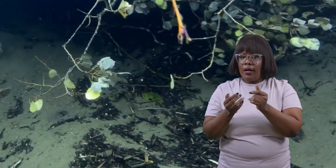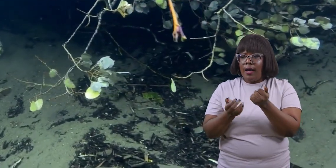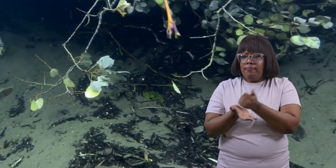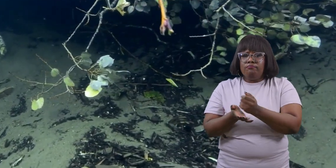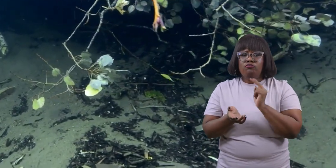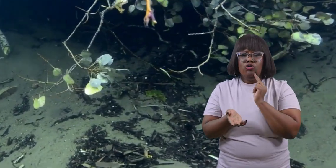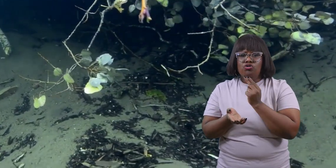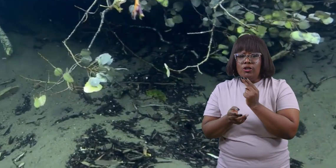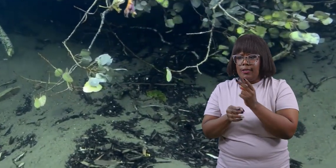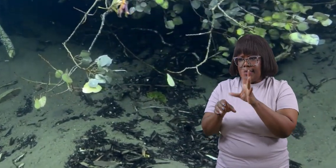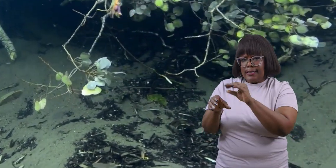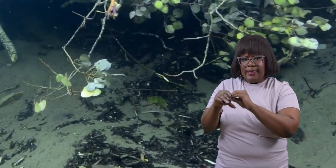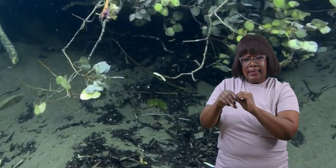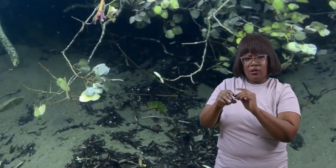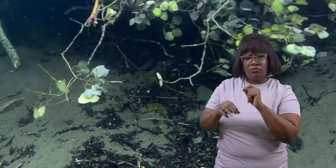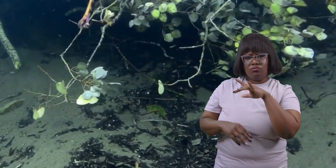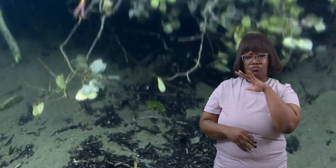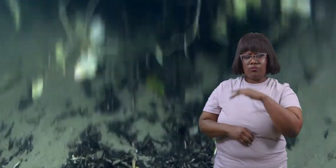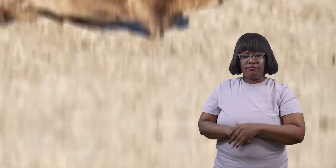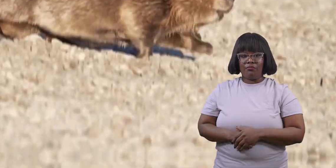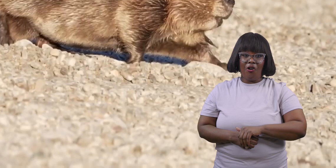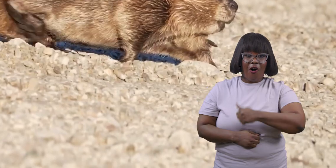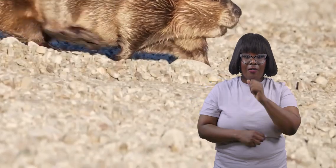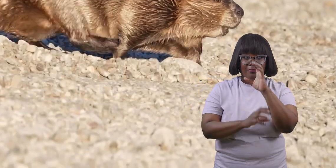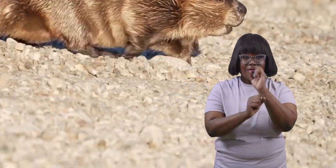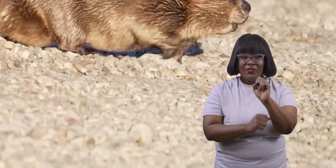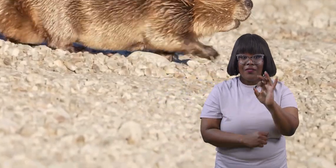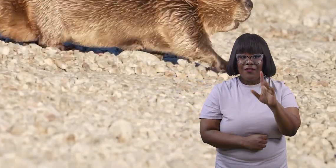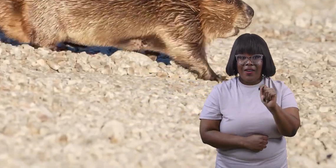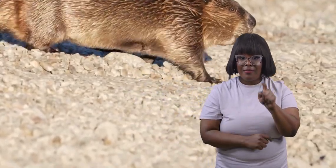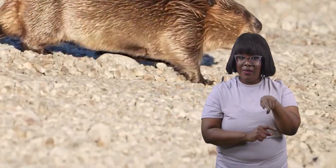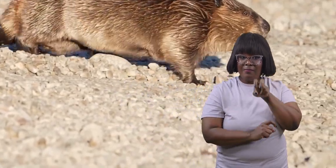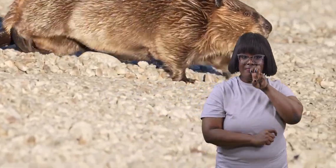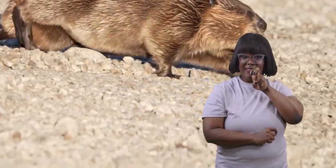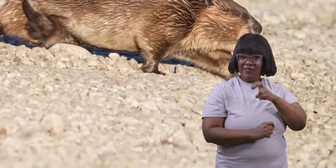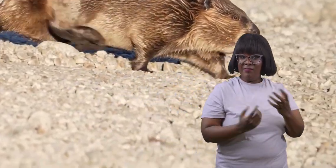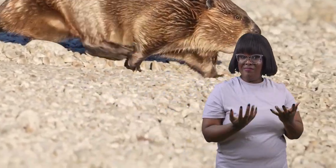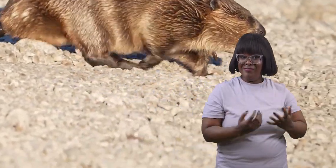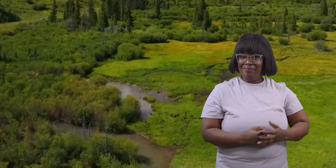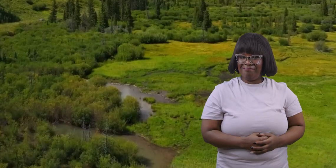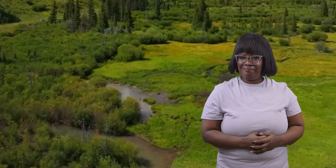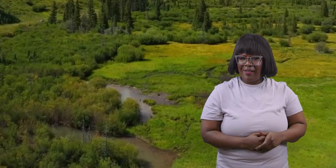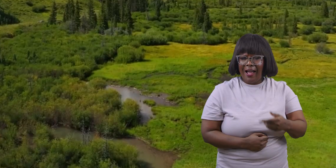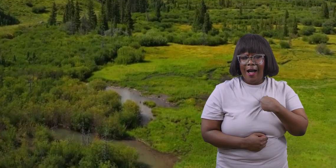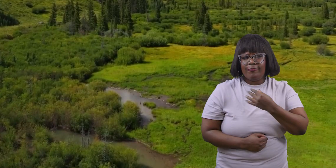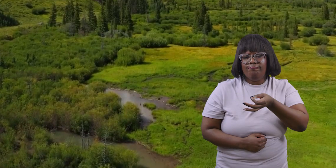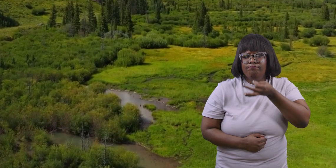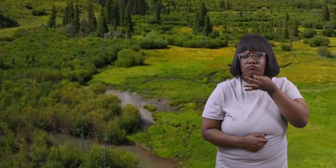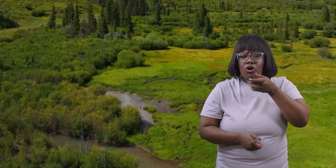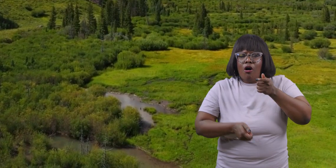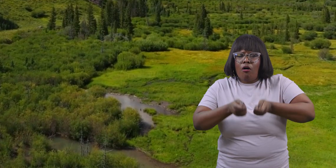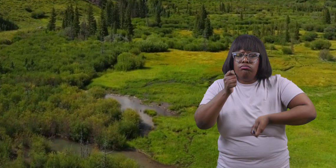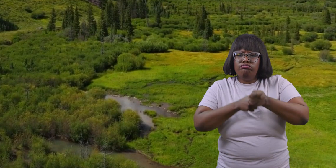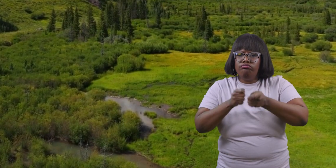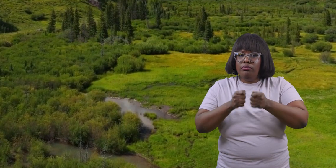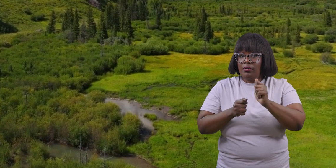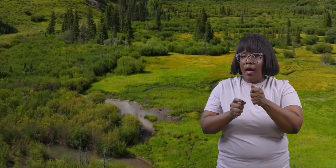more nutrients back into the soil one fascinating fact about beavers is that they have the ability to change entire